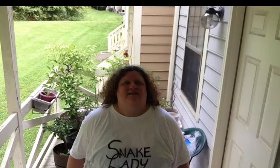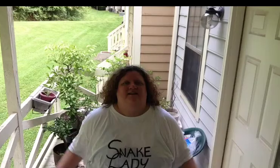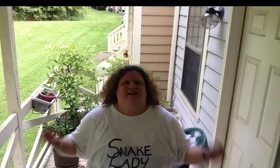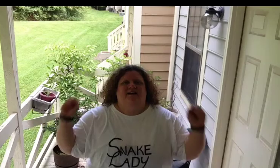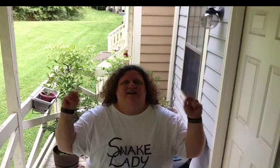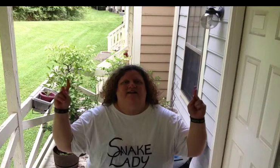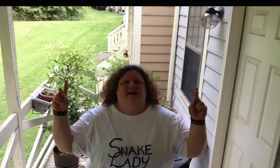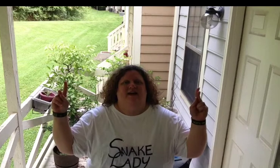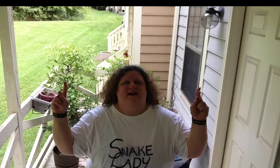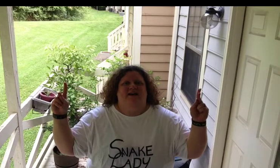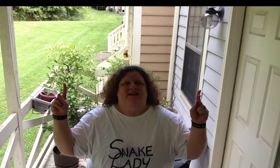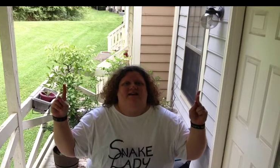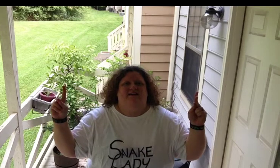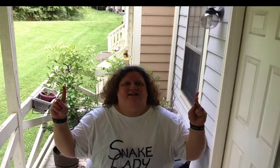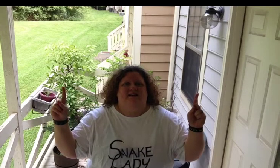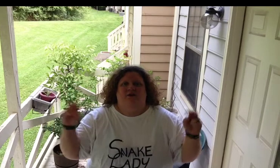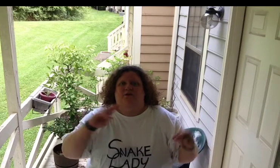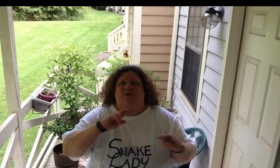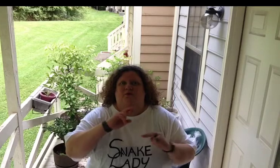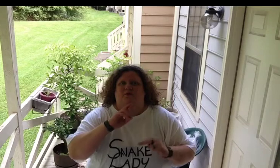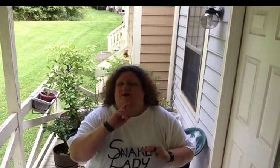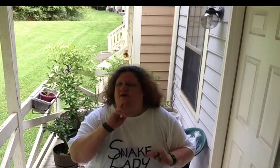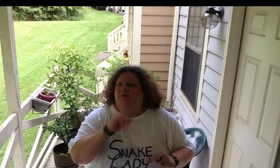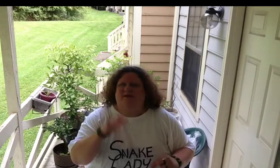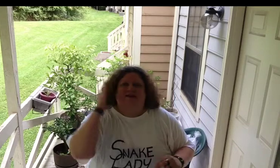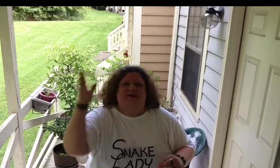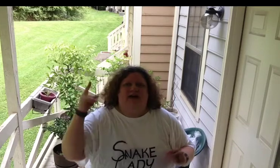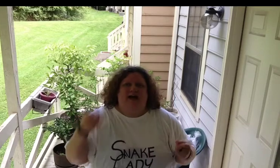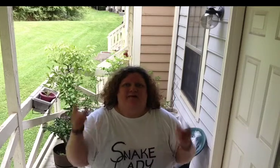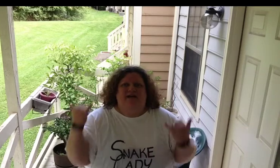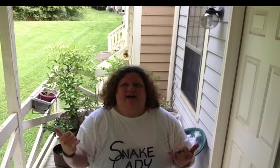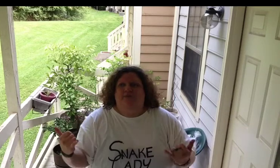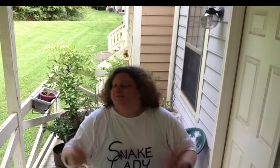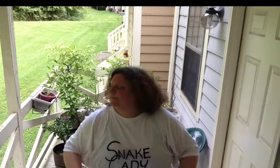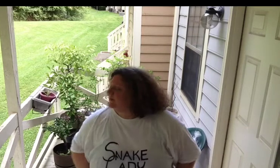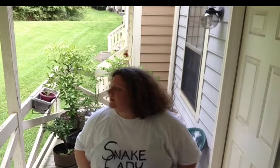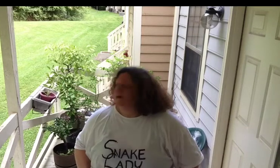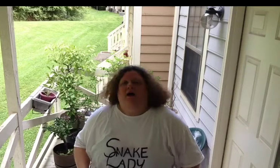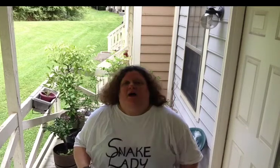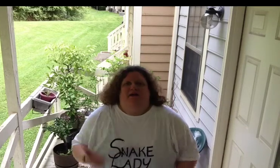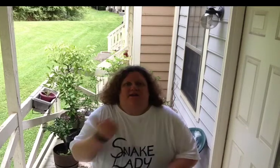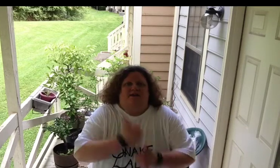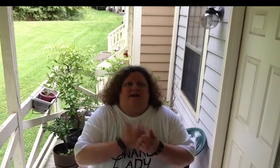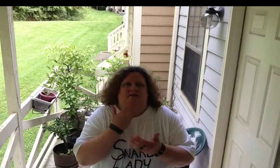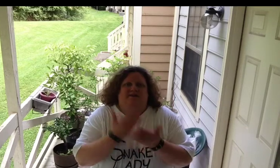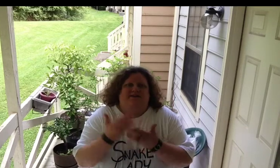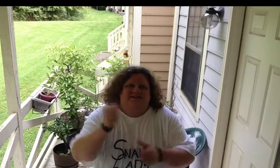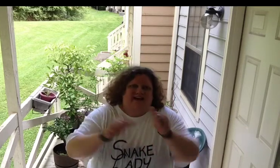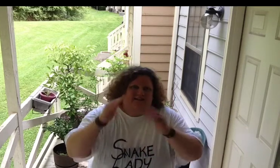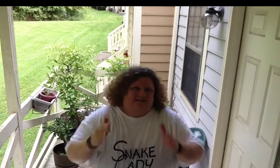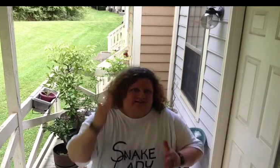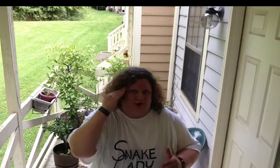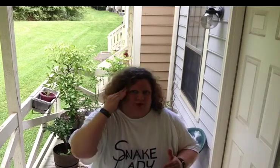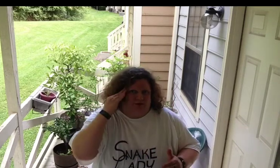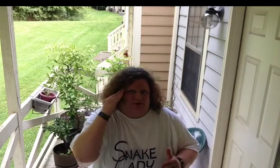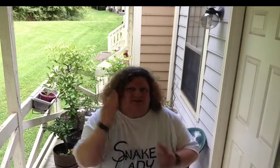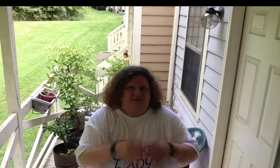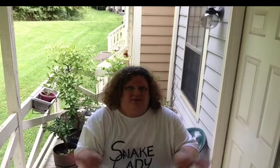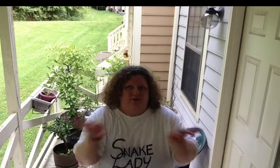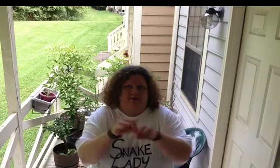Okay. Really gonna happen now. Every good scientist knows it's important